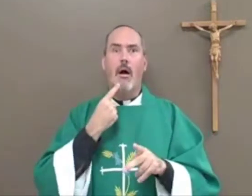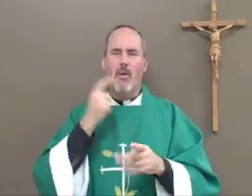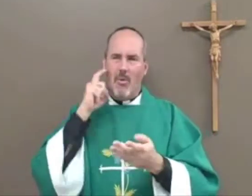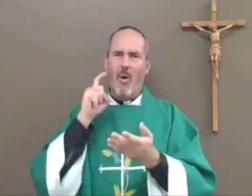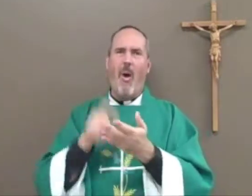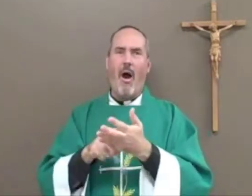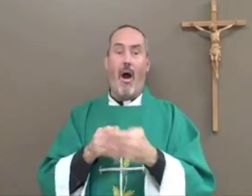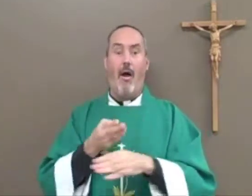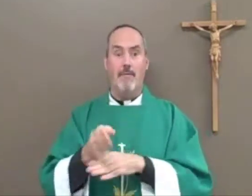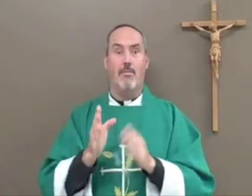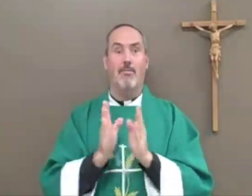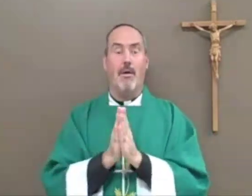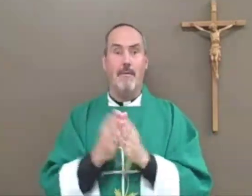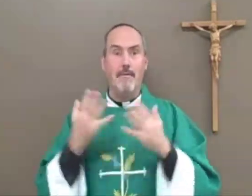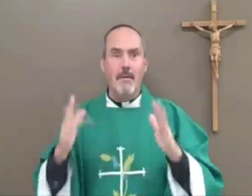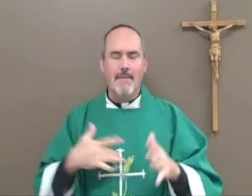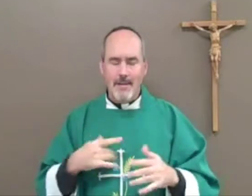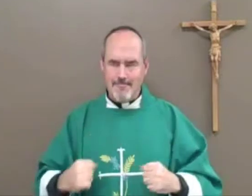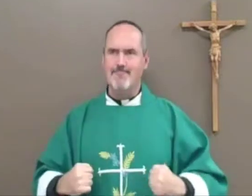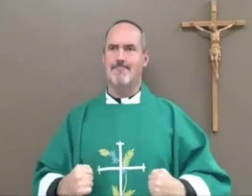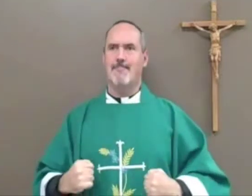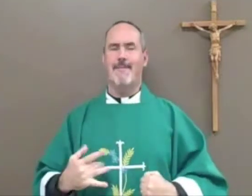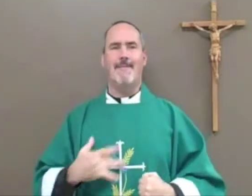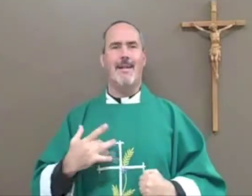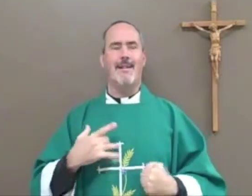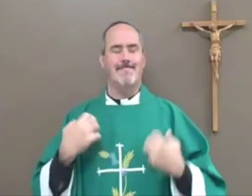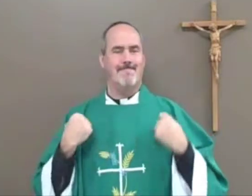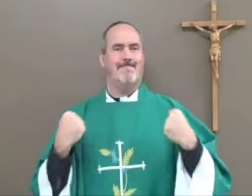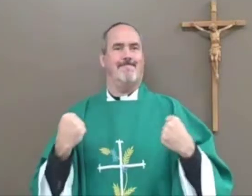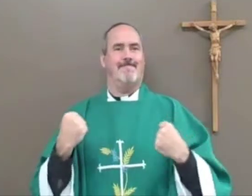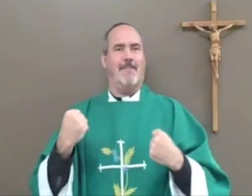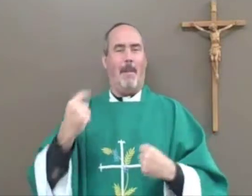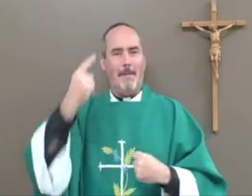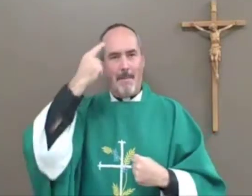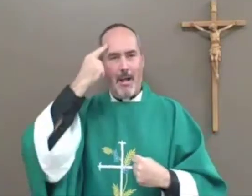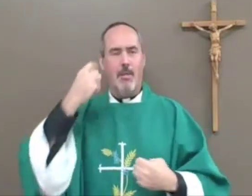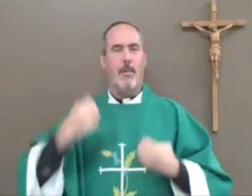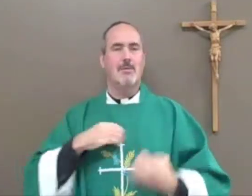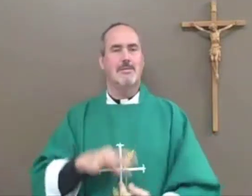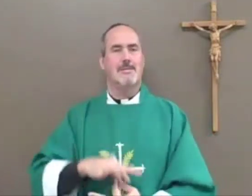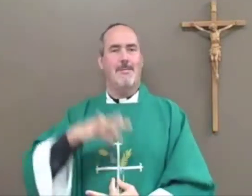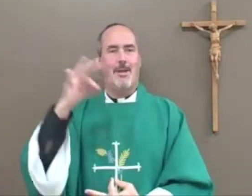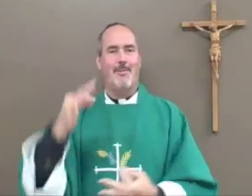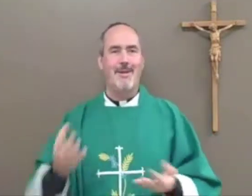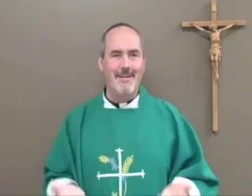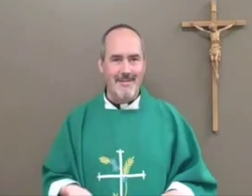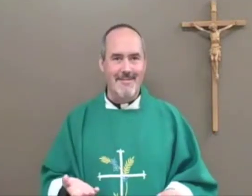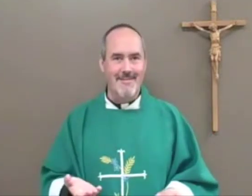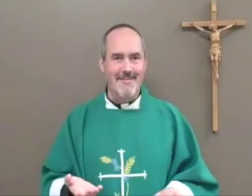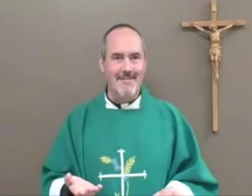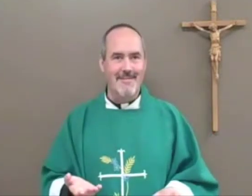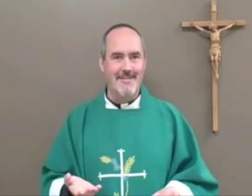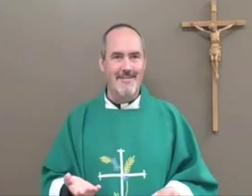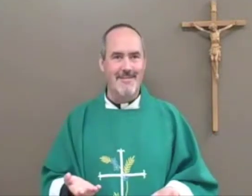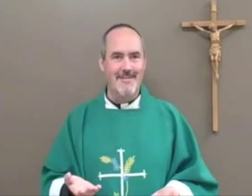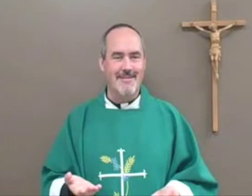That's why many people say that after they pray, they notice that they feel revived, both mentally and spiritually.